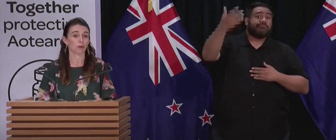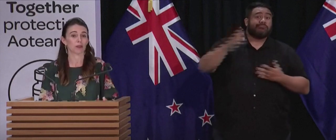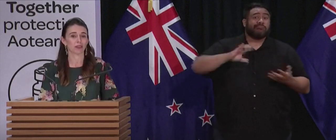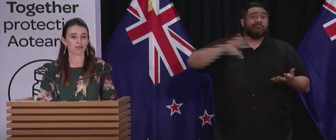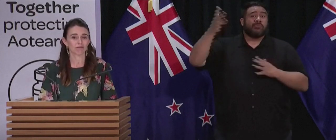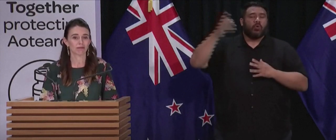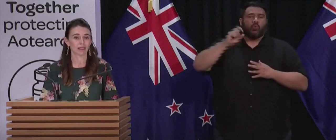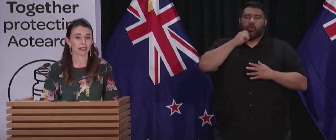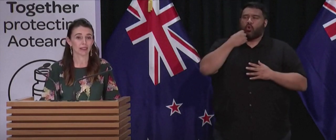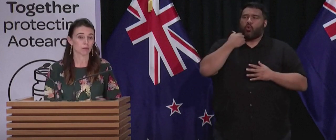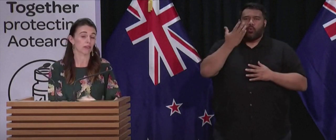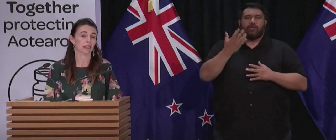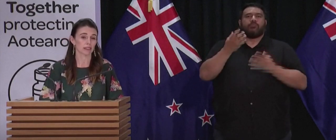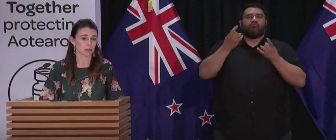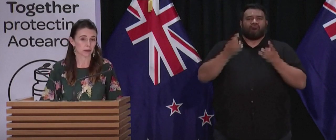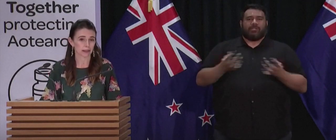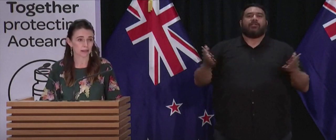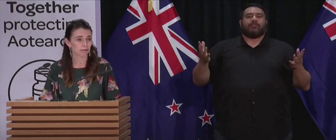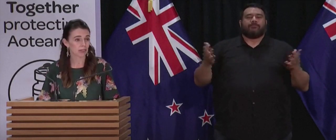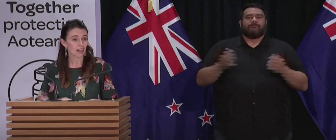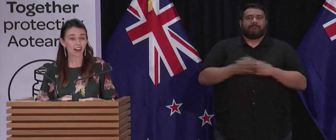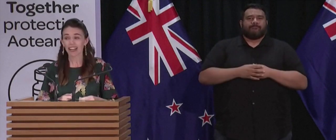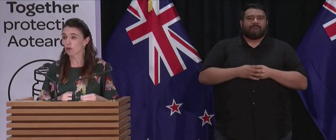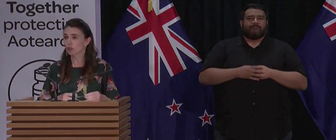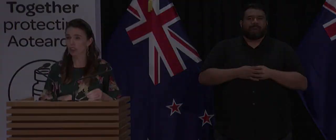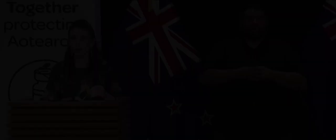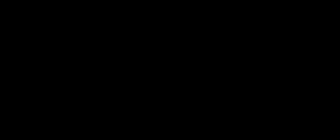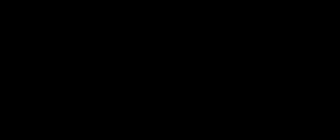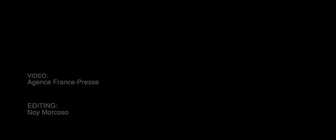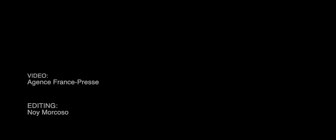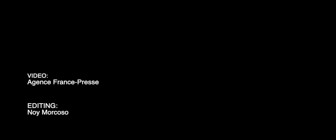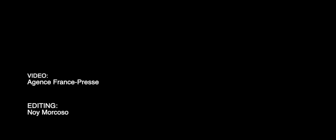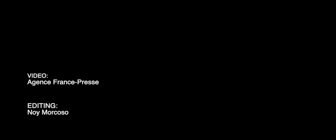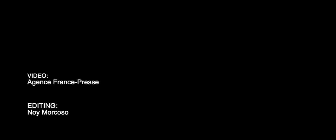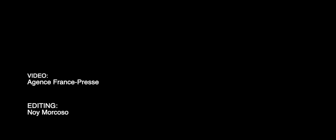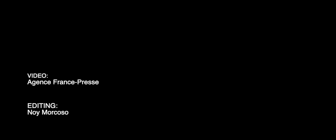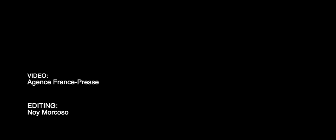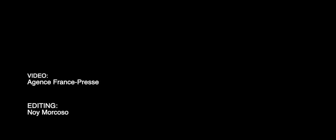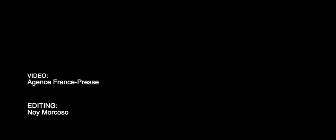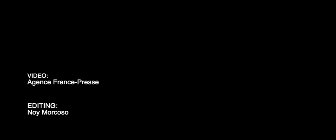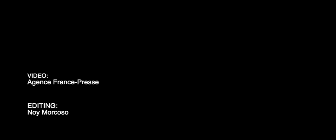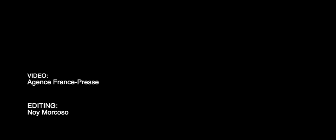prepared than we were the previous experience. Okay, well just... Thank